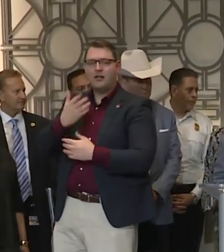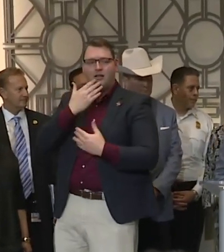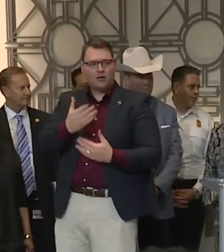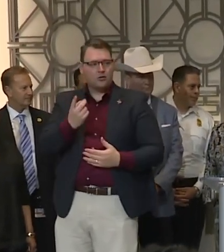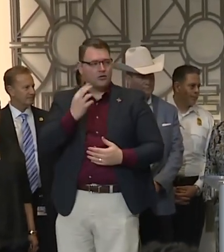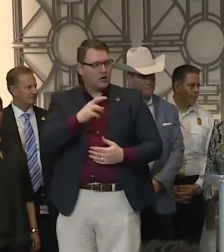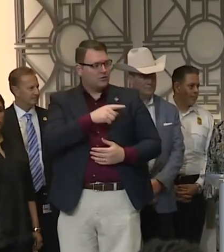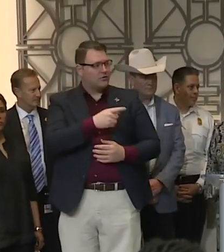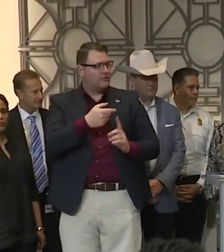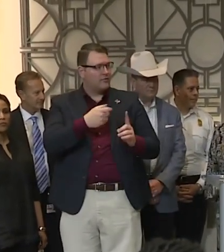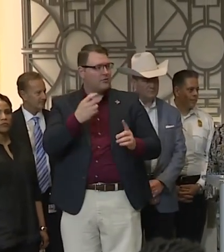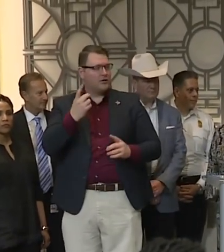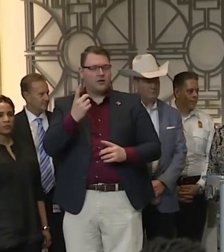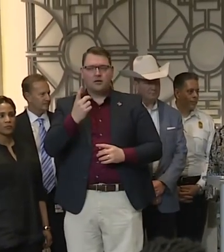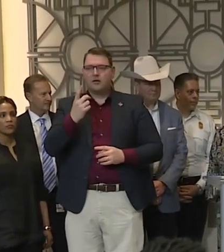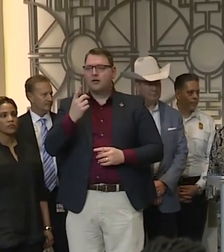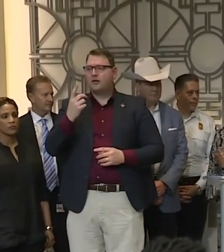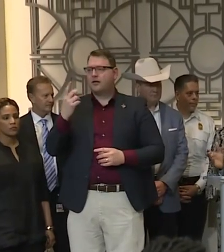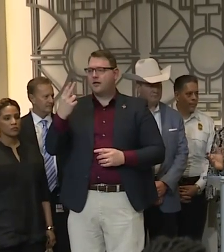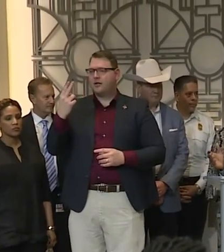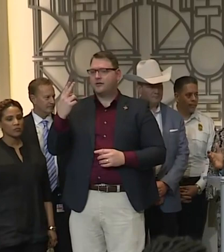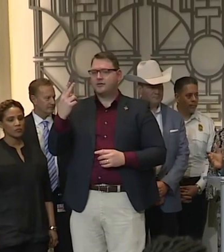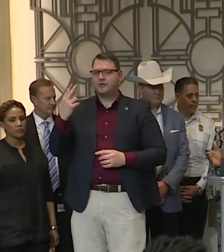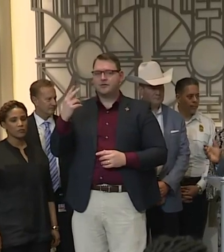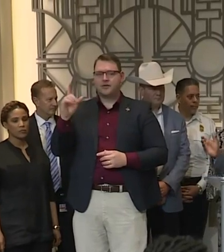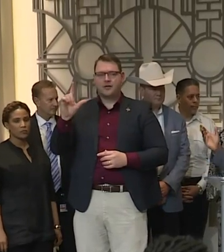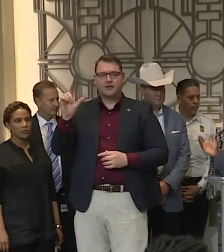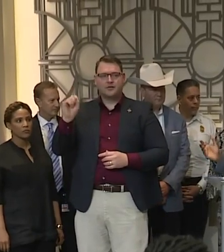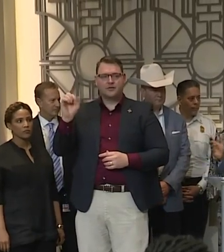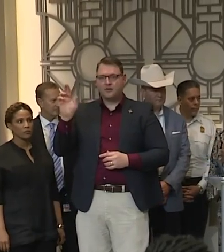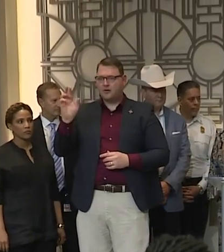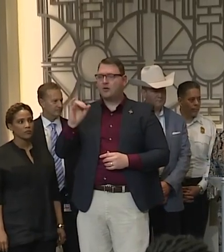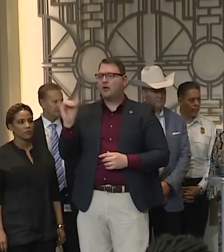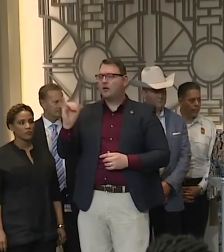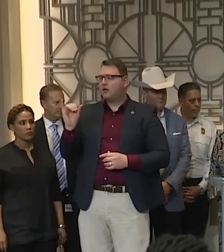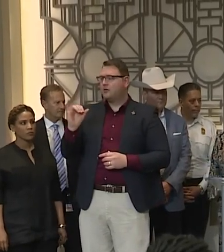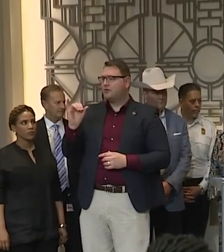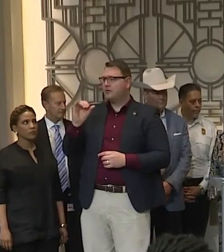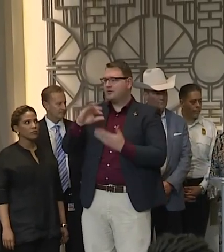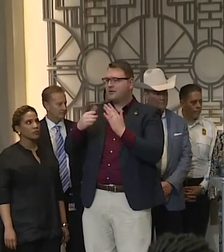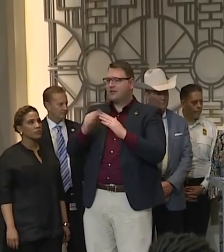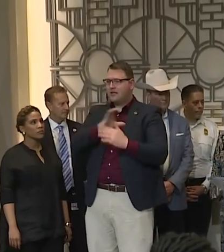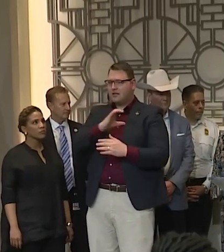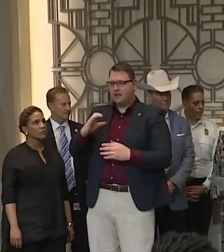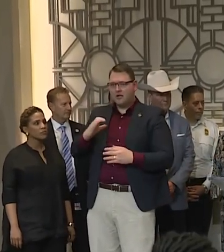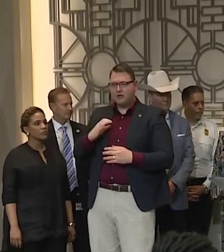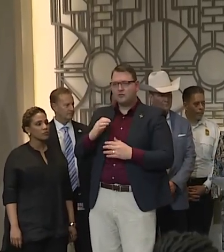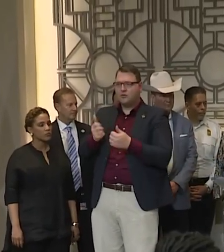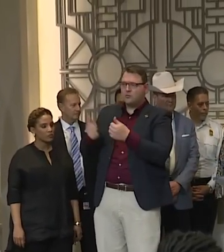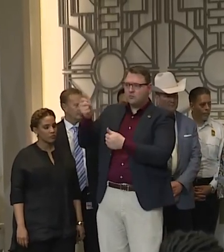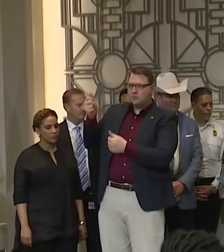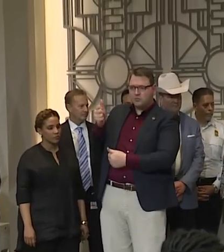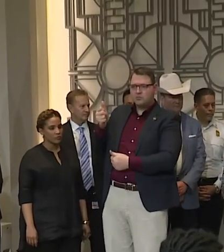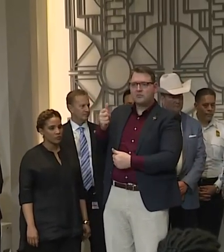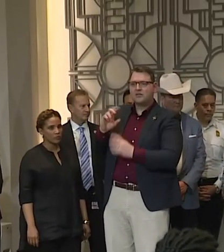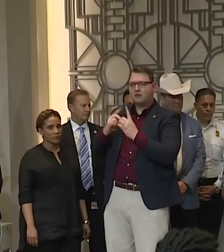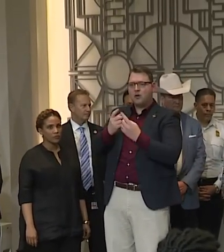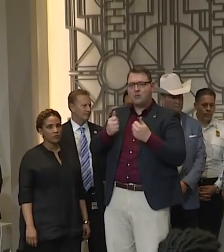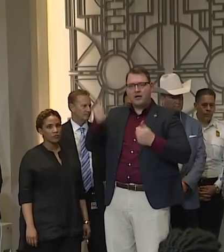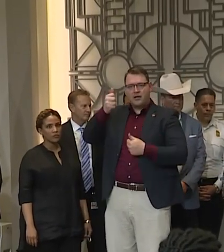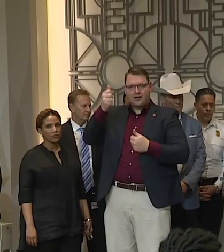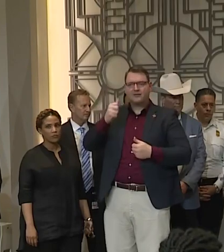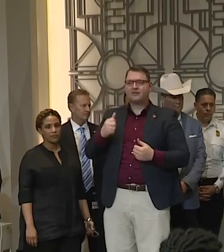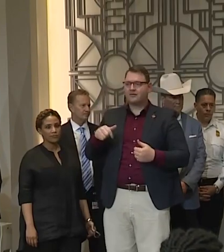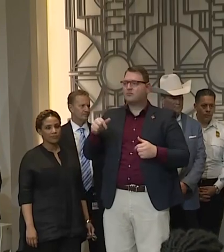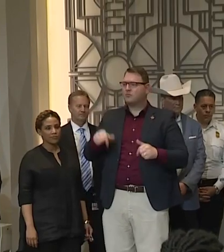thank you. From the Houston Livestock Show and Rodeo, all the city council members, department heads. And, you know, we're going to keep working. And this